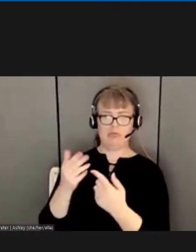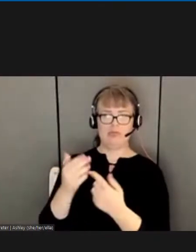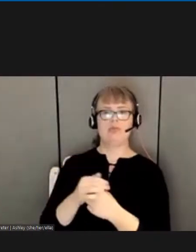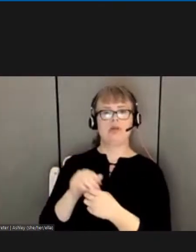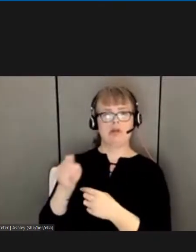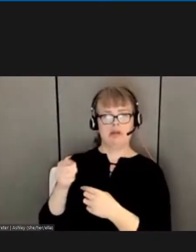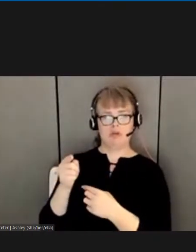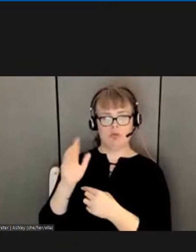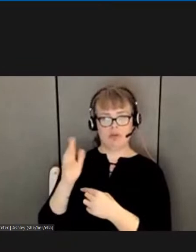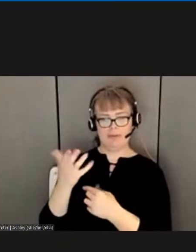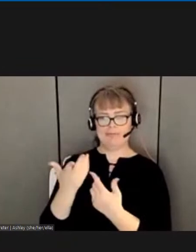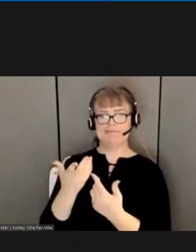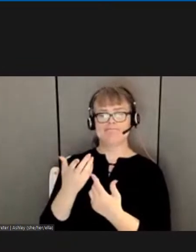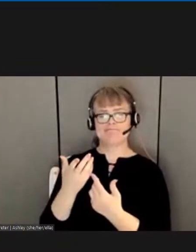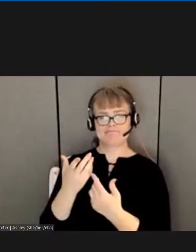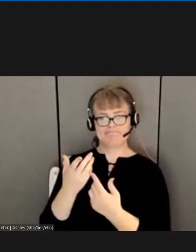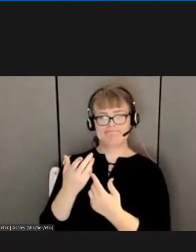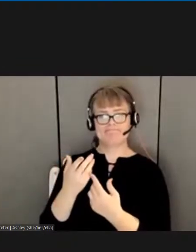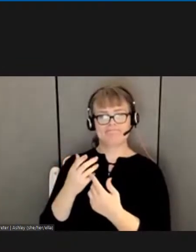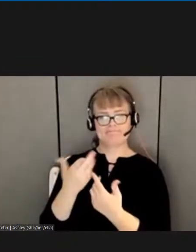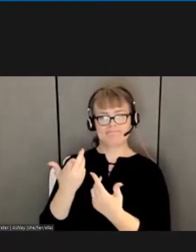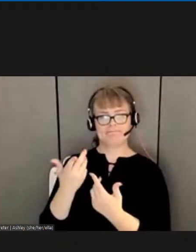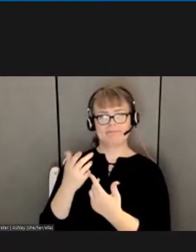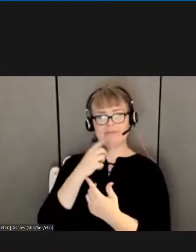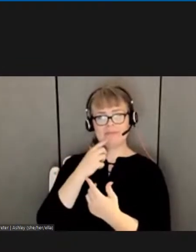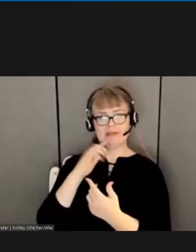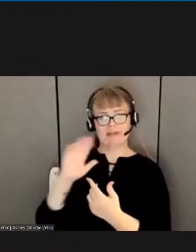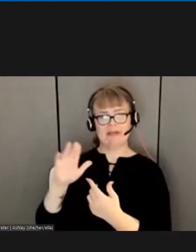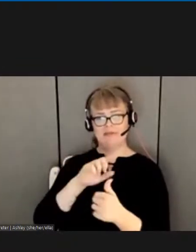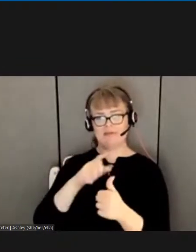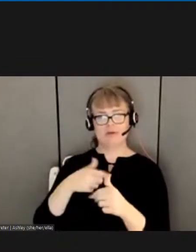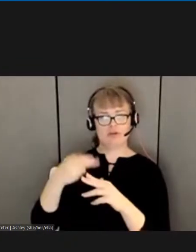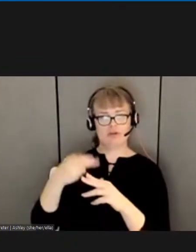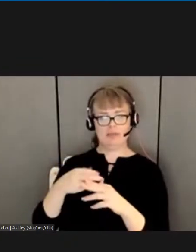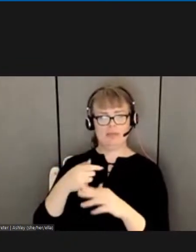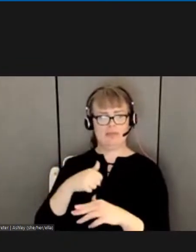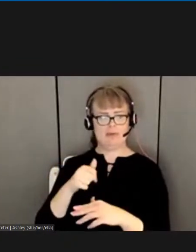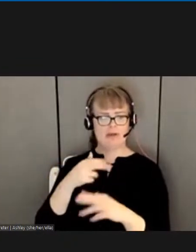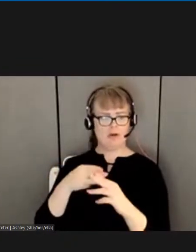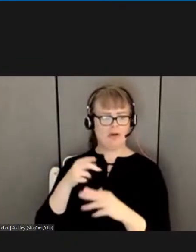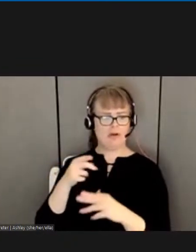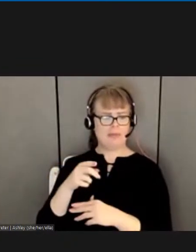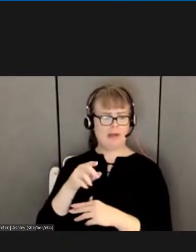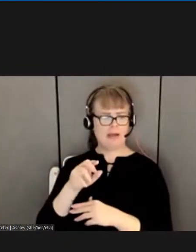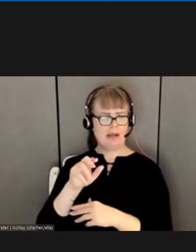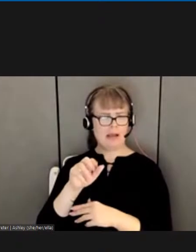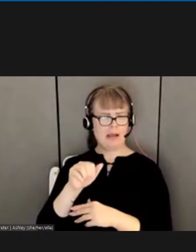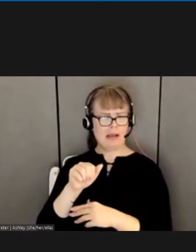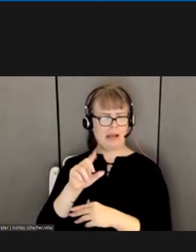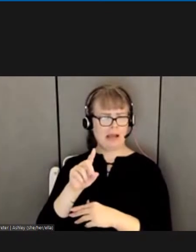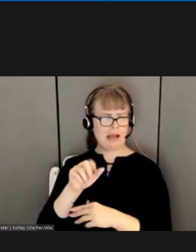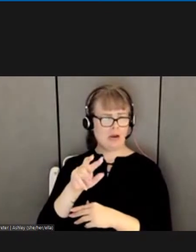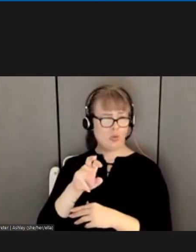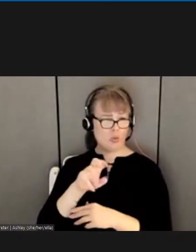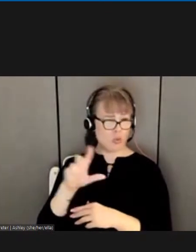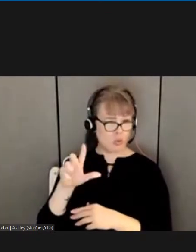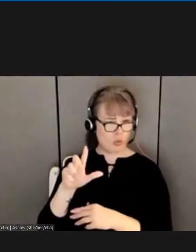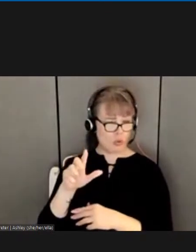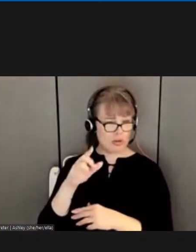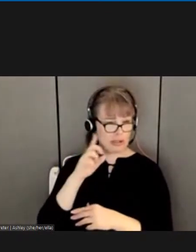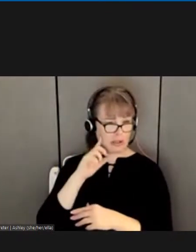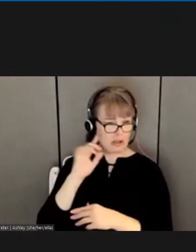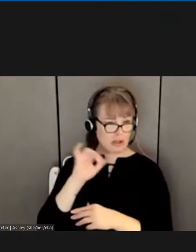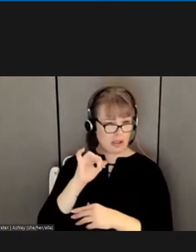name. I call him Adewu Balagon, Director of the Maintenance Division. Director Balagon?